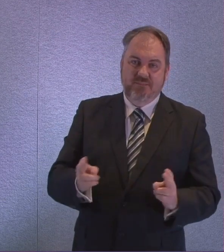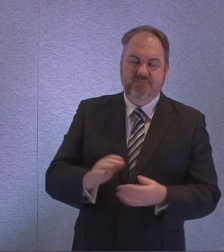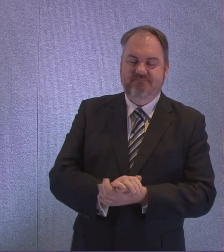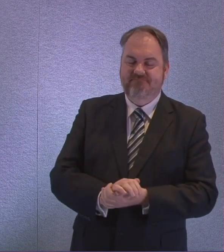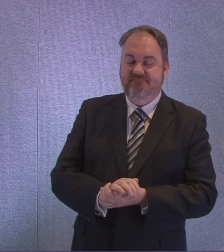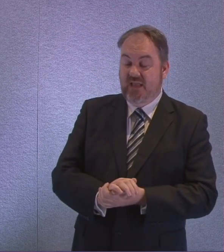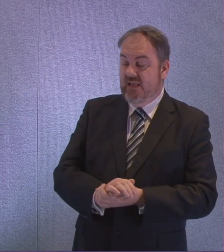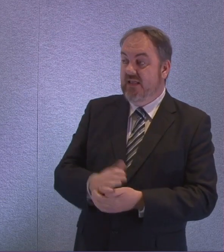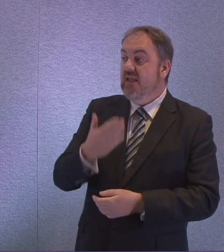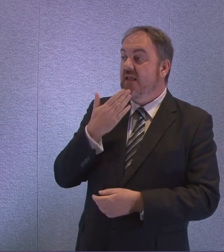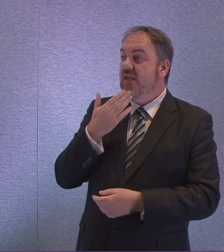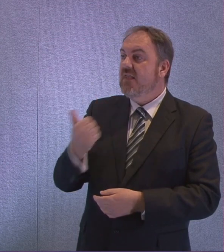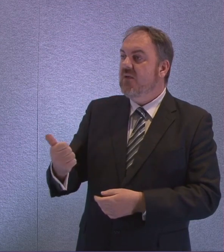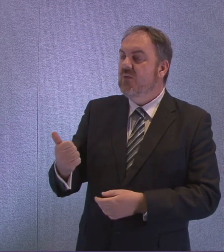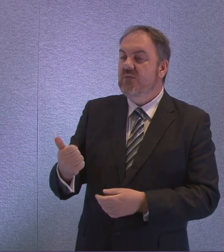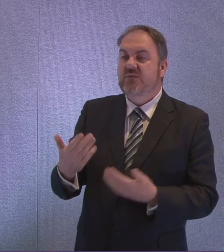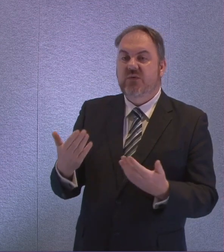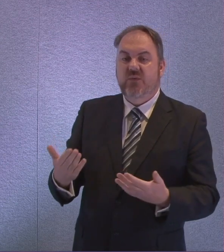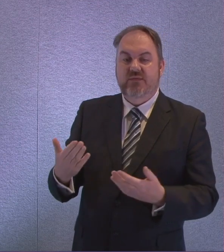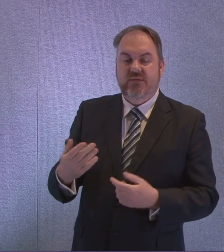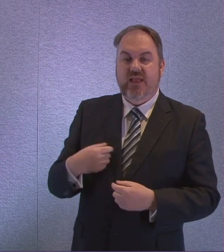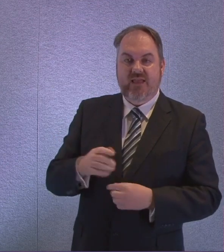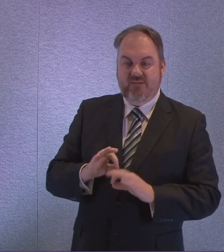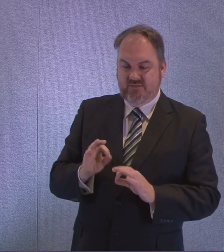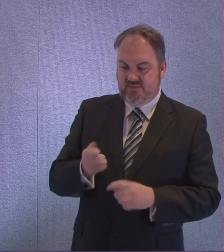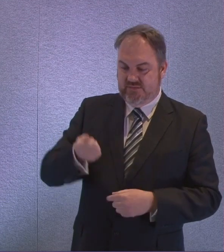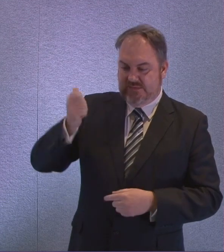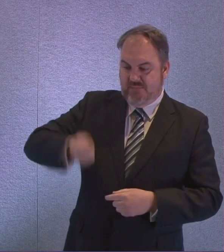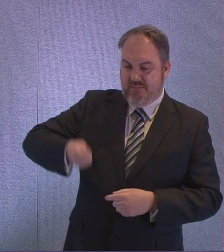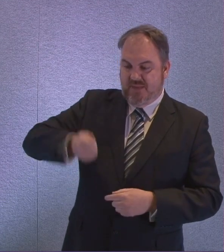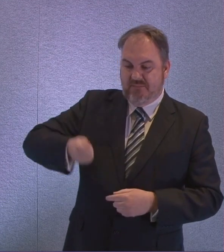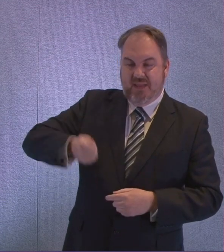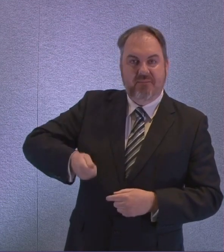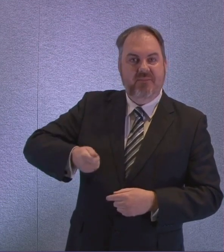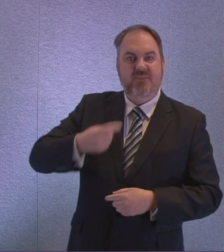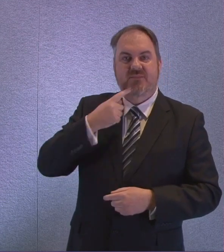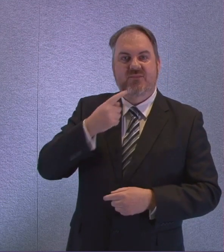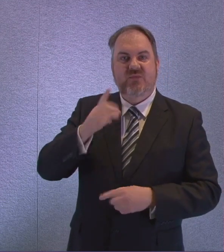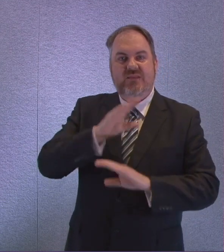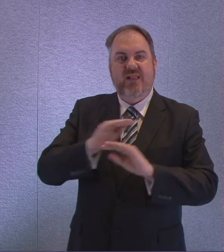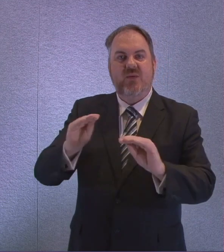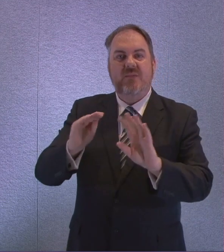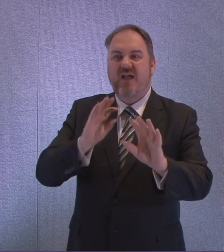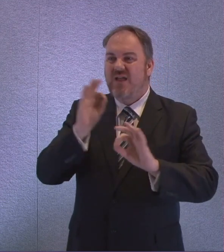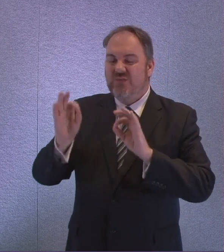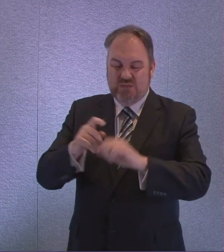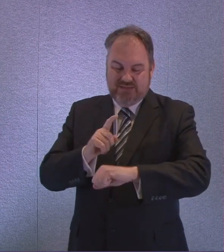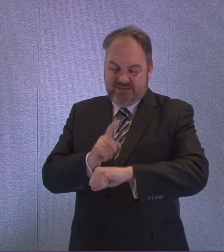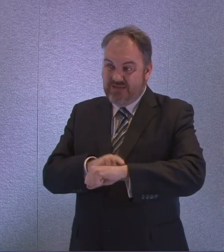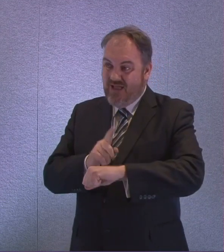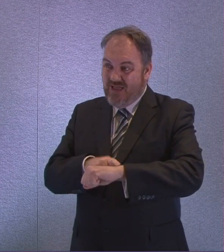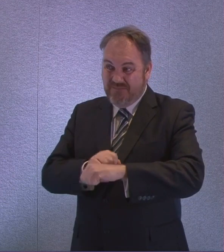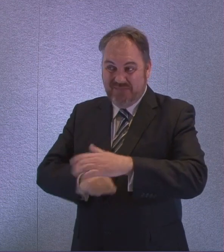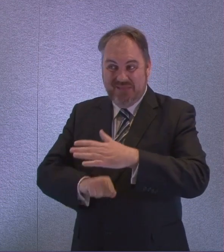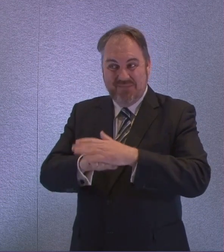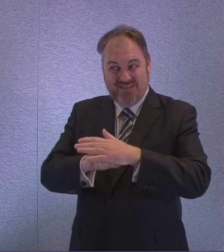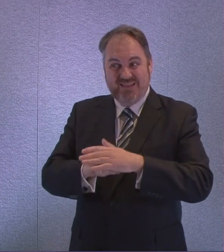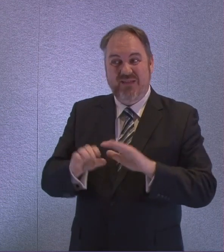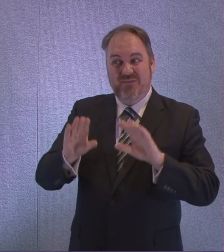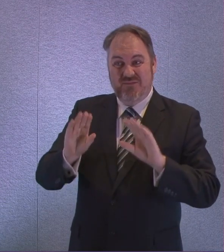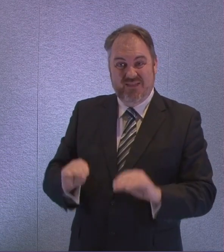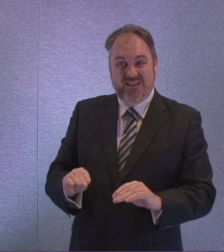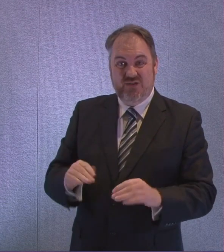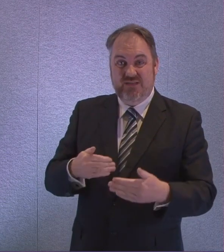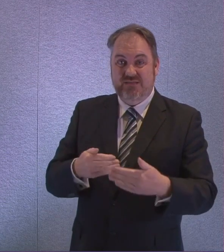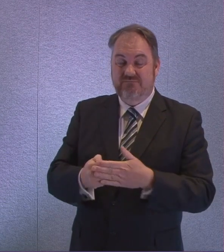Thank you, colleagues. Now, I don't have my gavel to hand. It's difficult to make eye contact, but I would just ask you all to be conscious of the time. I'm to try and finish this whole